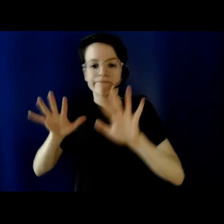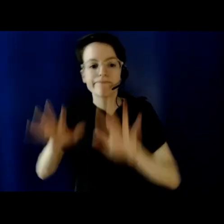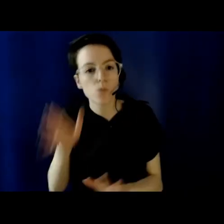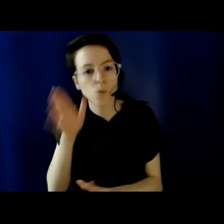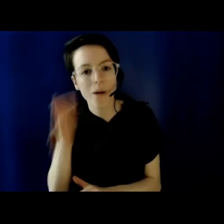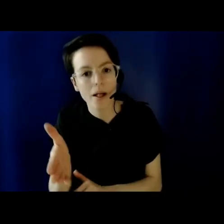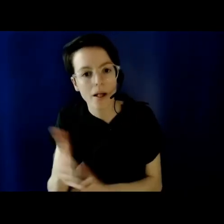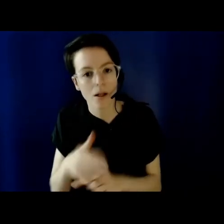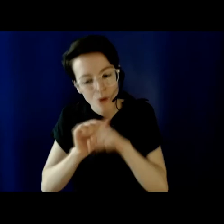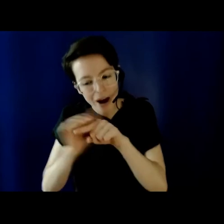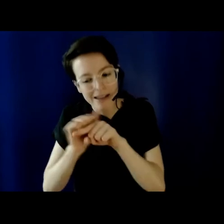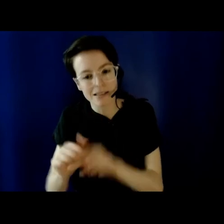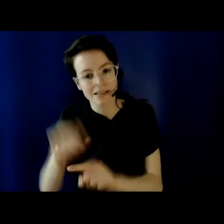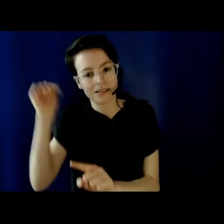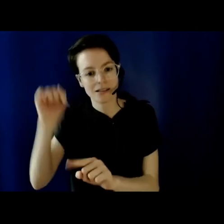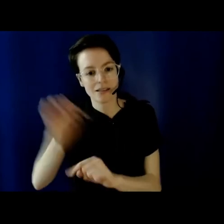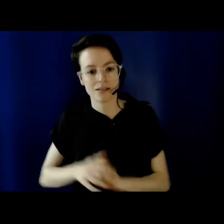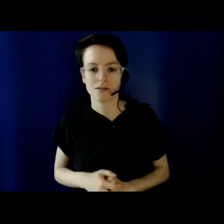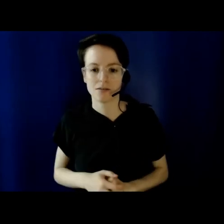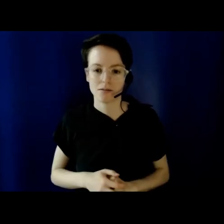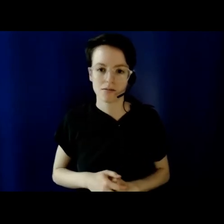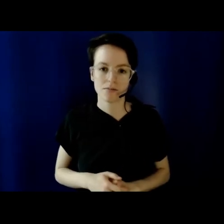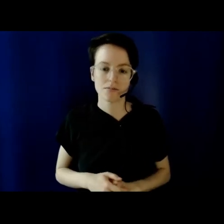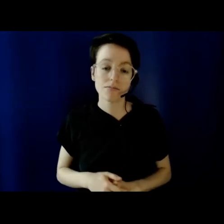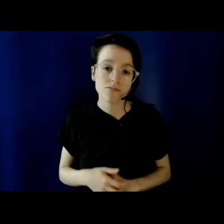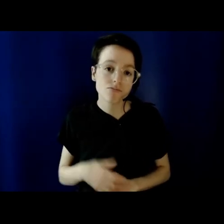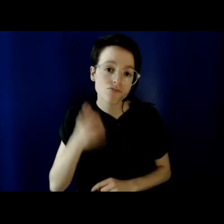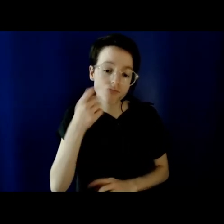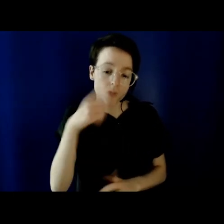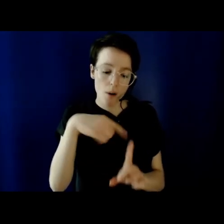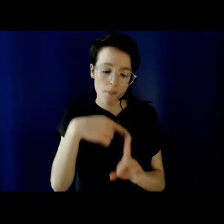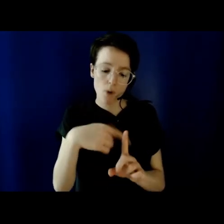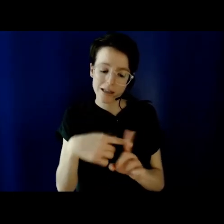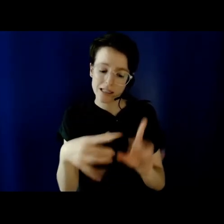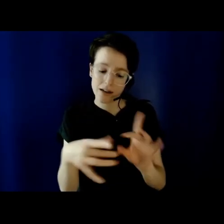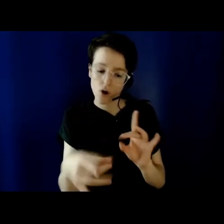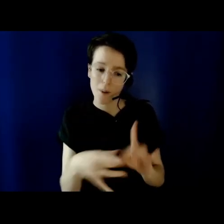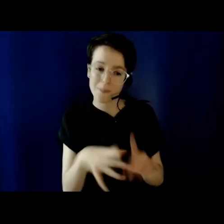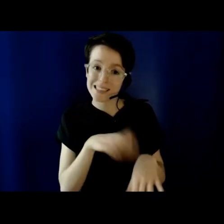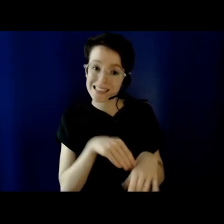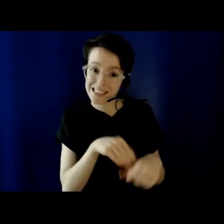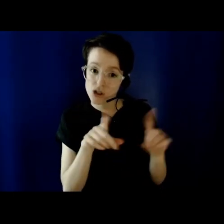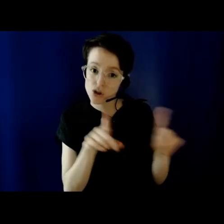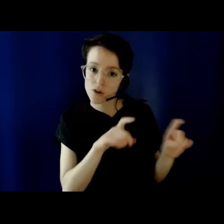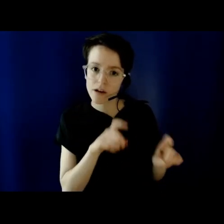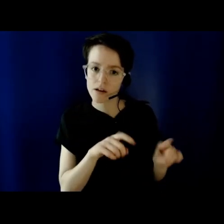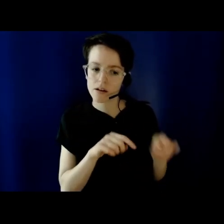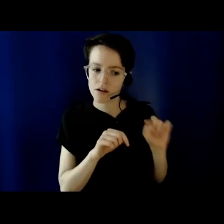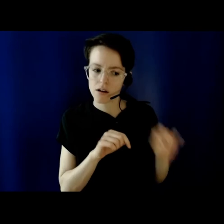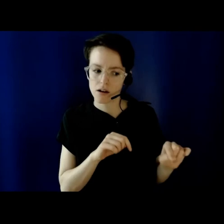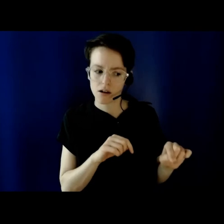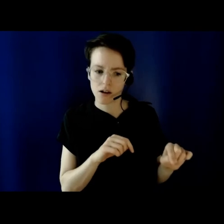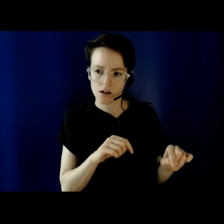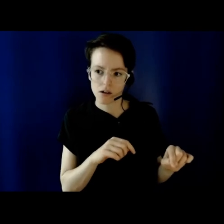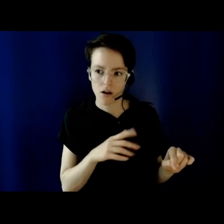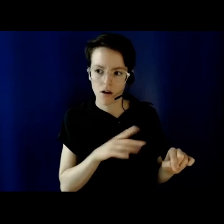Looking at the positive comments, on the other hand, the vast majority of those can't be replicated in an in-person setting.